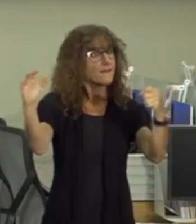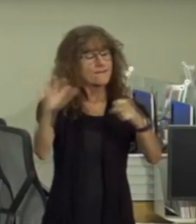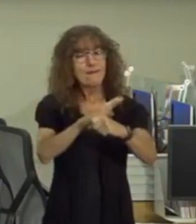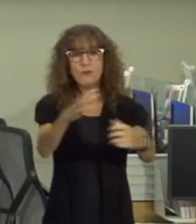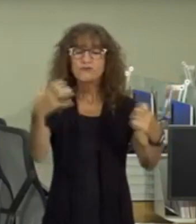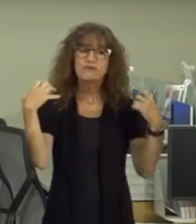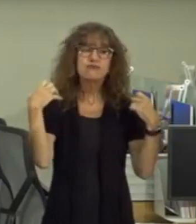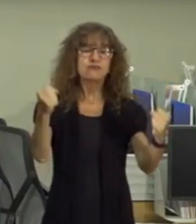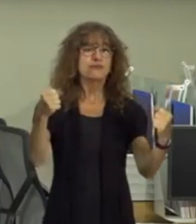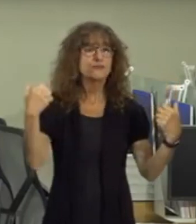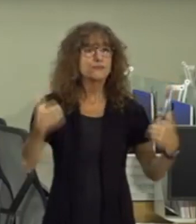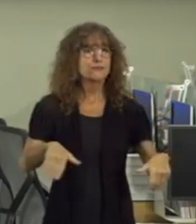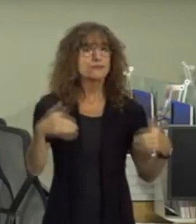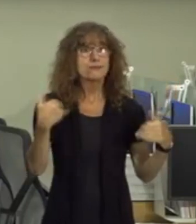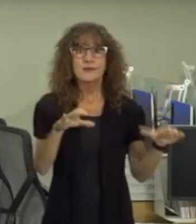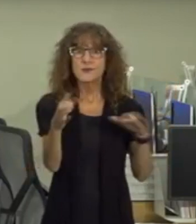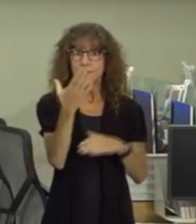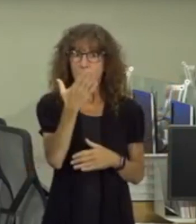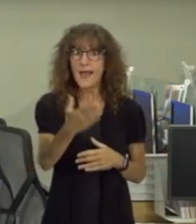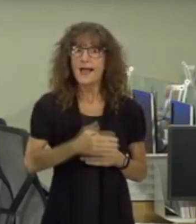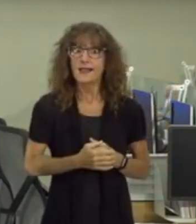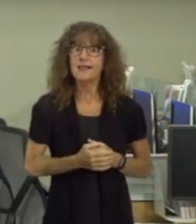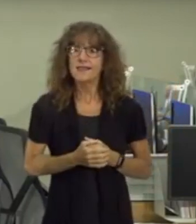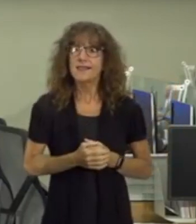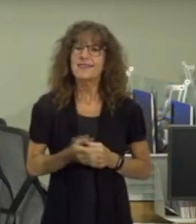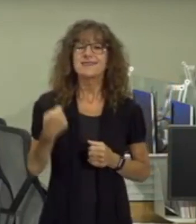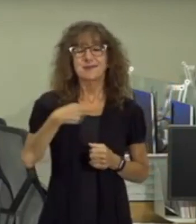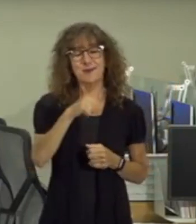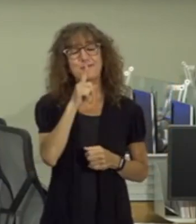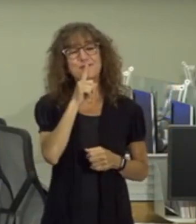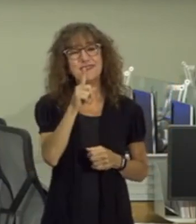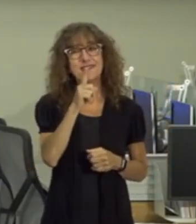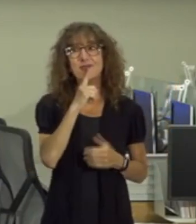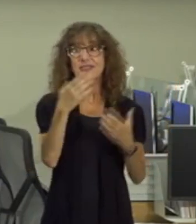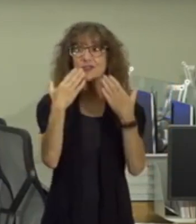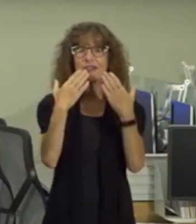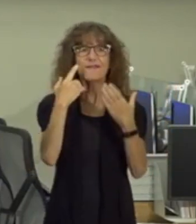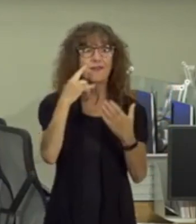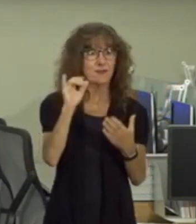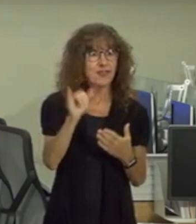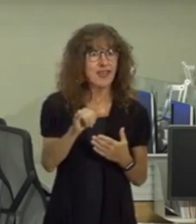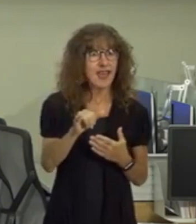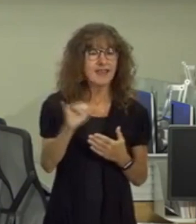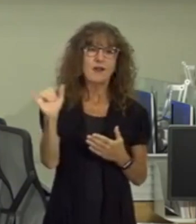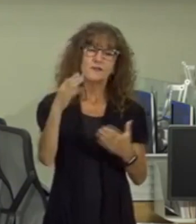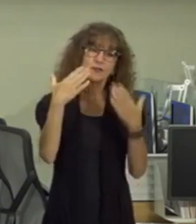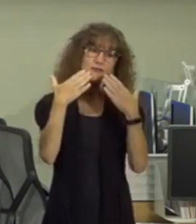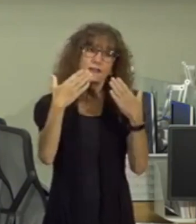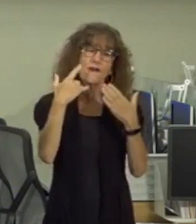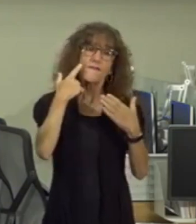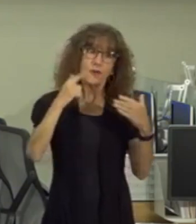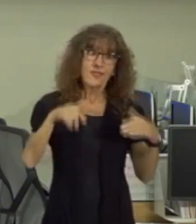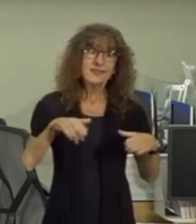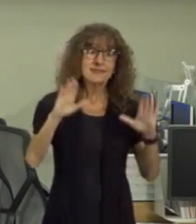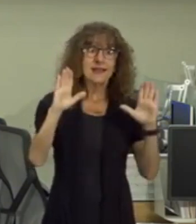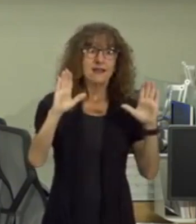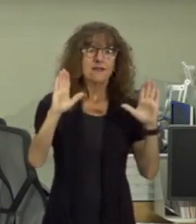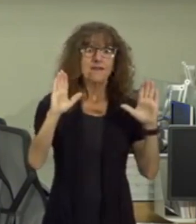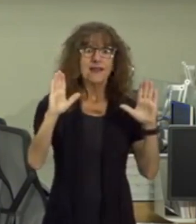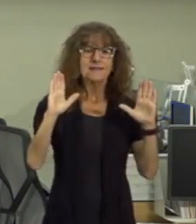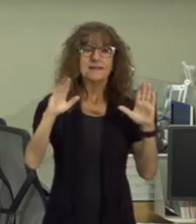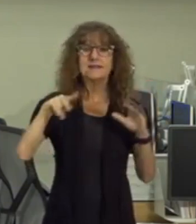recoveries they are doing very well and so we are really really grateful for that and we are grateful for the sacrifices